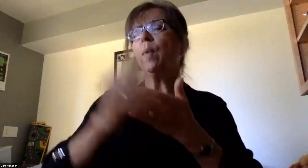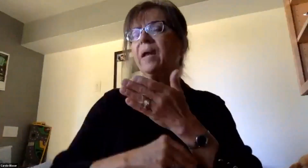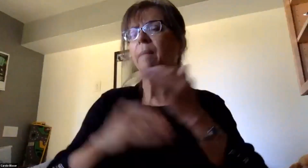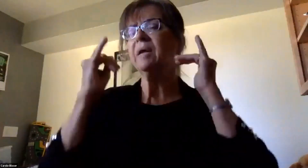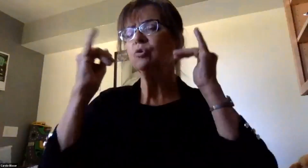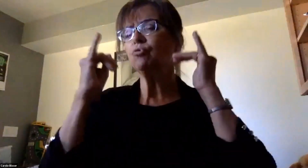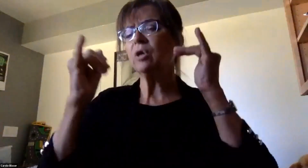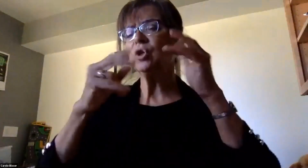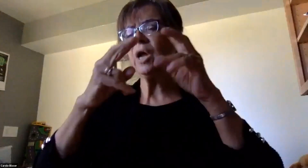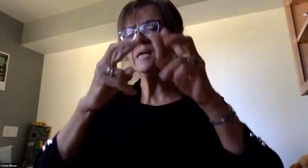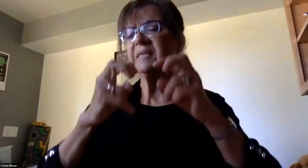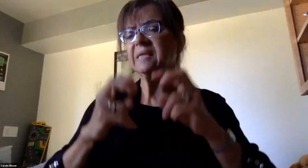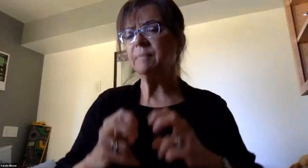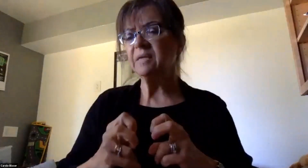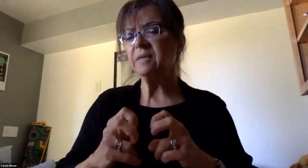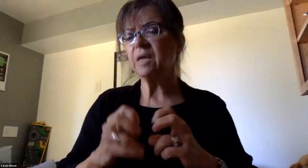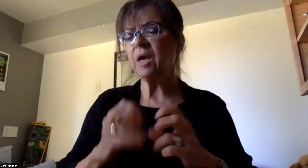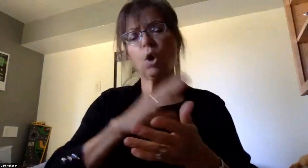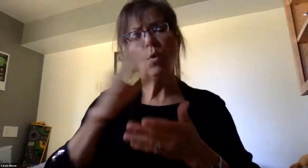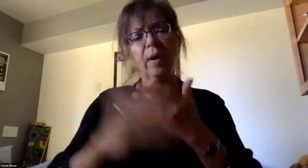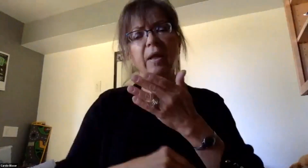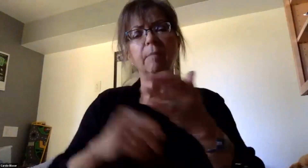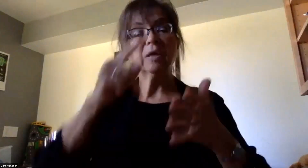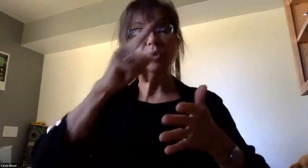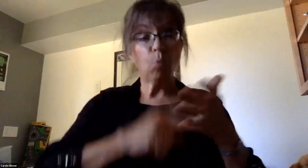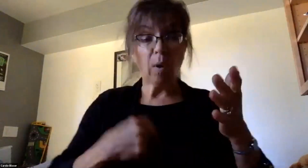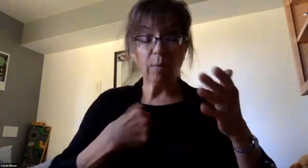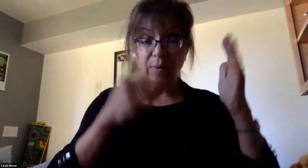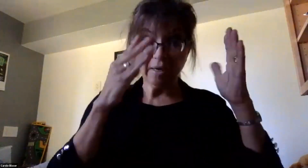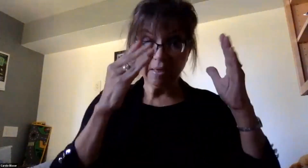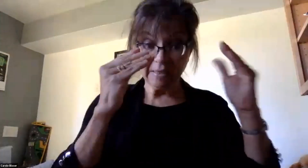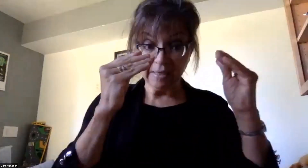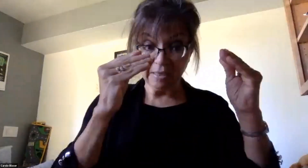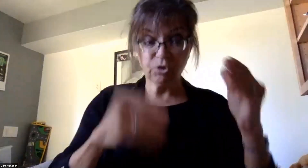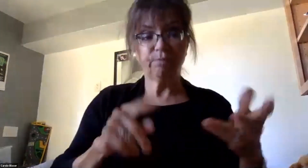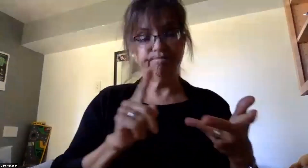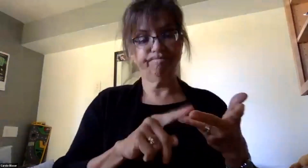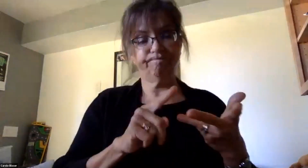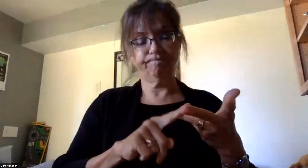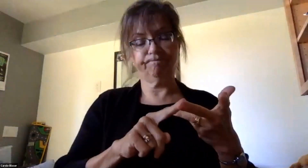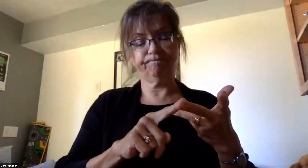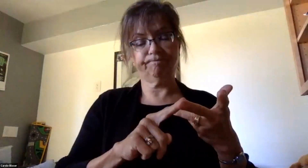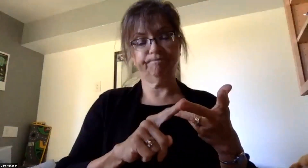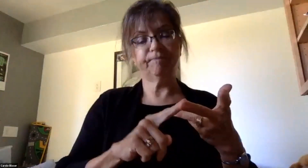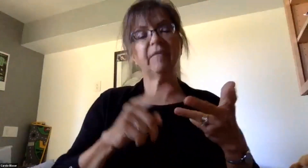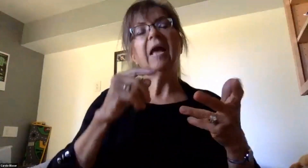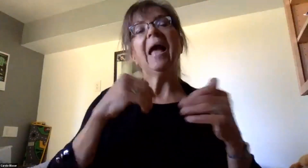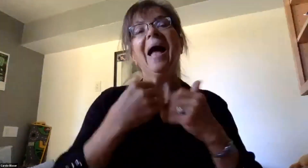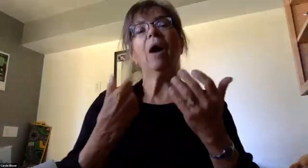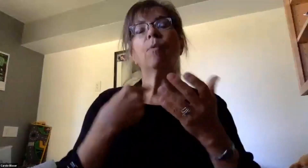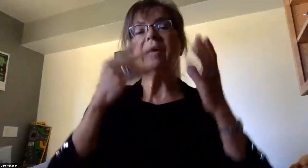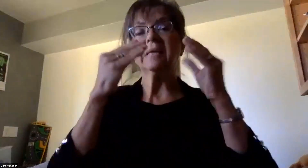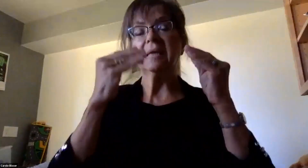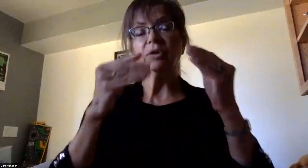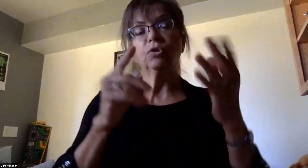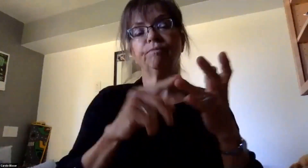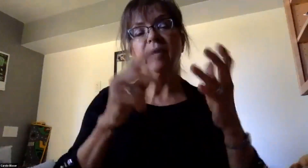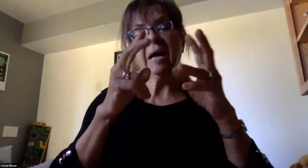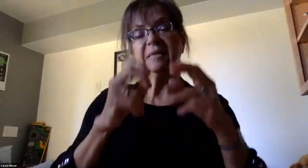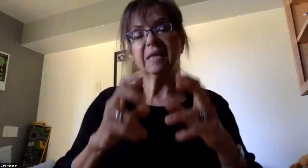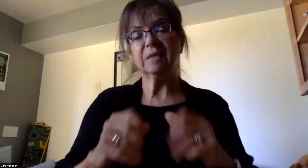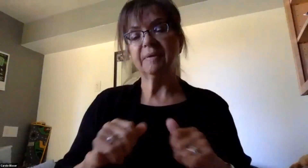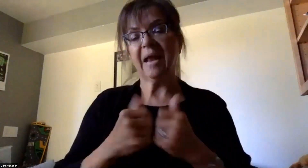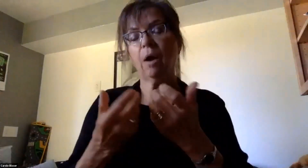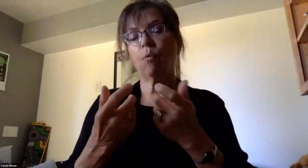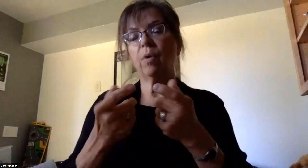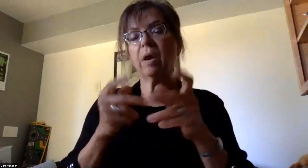assessment, curriculum is what we teach. Instruction is how we teach it. That assessment involves how we